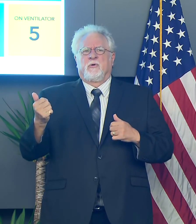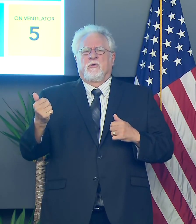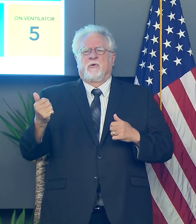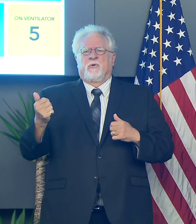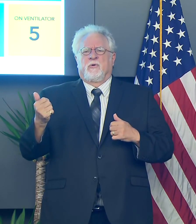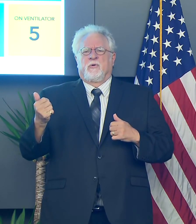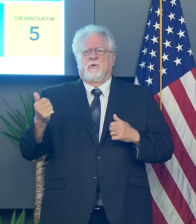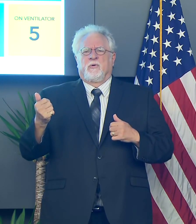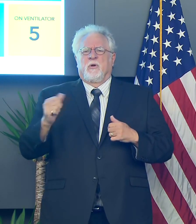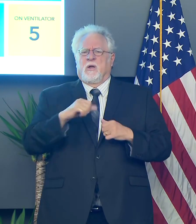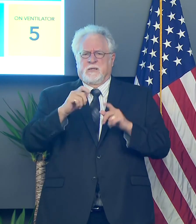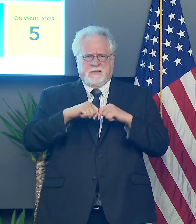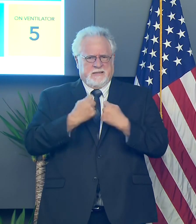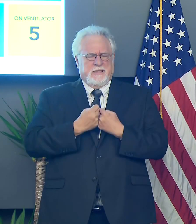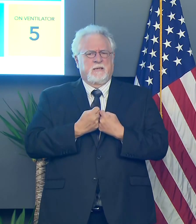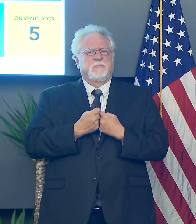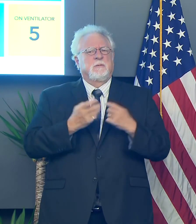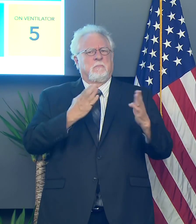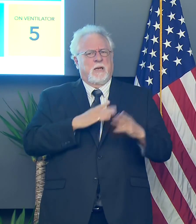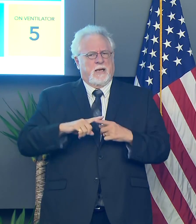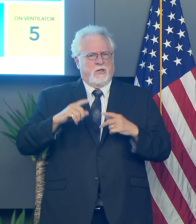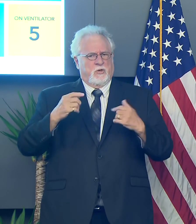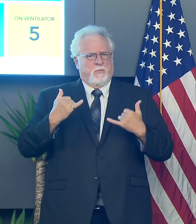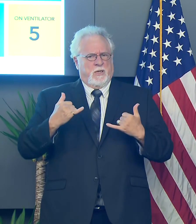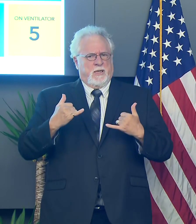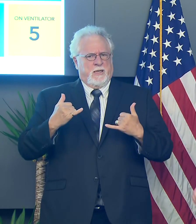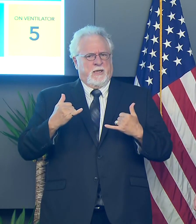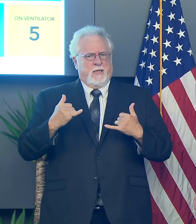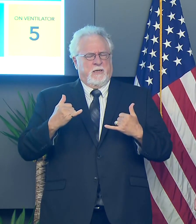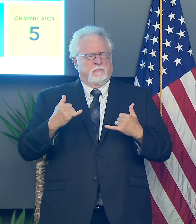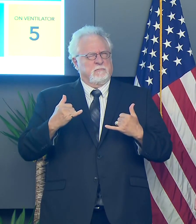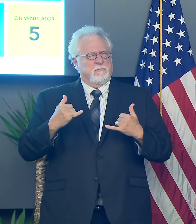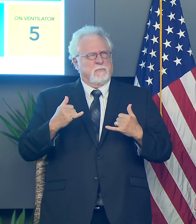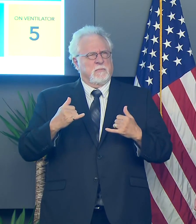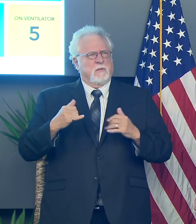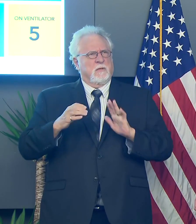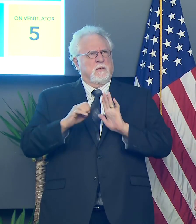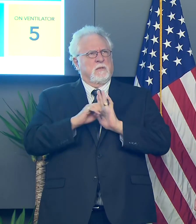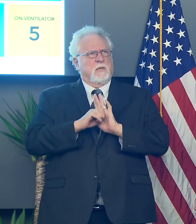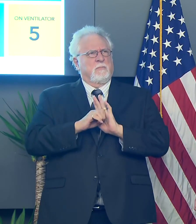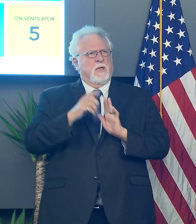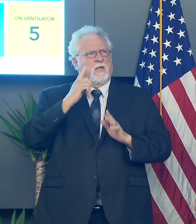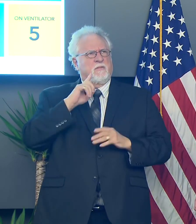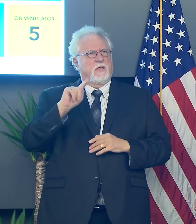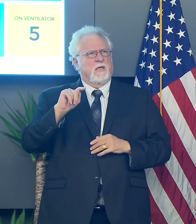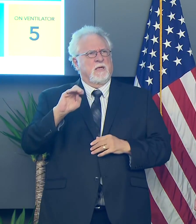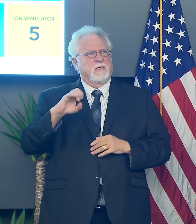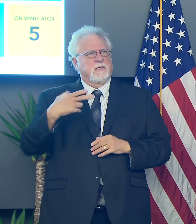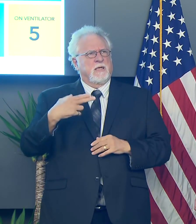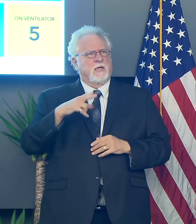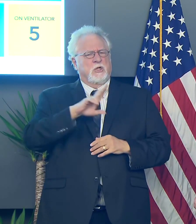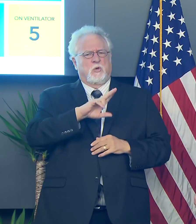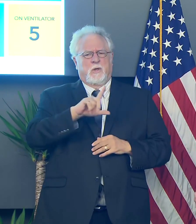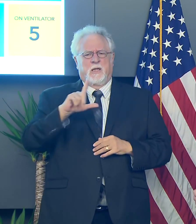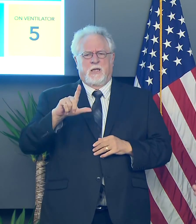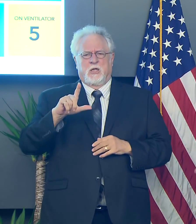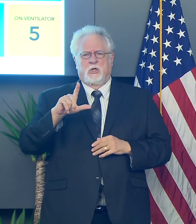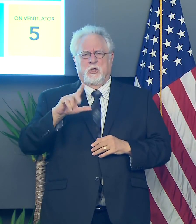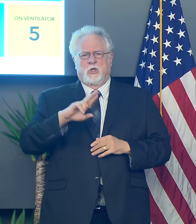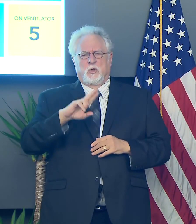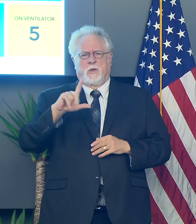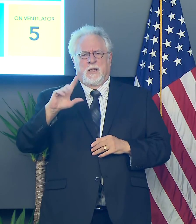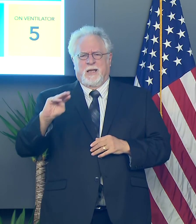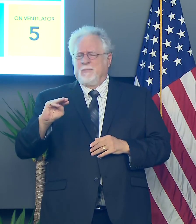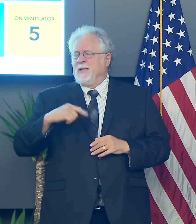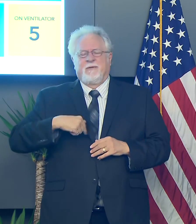I believe we have other teams that are planning to play. Uh, for example, uh, I think maybe Tech, ULL, ULM. Uh,